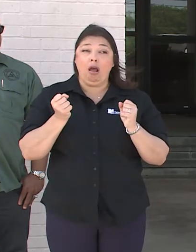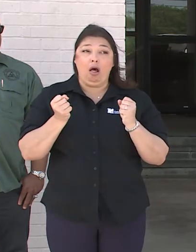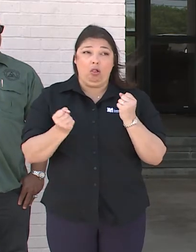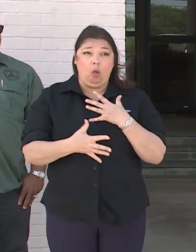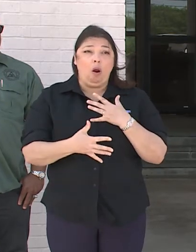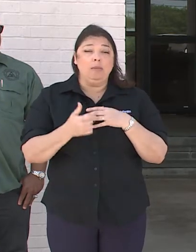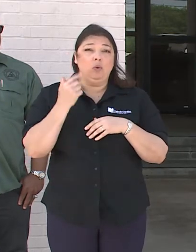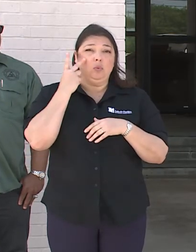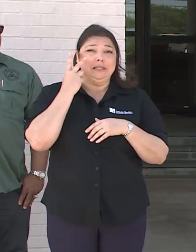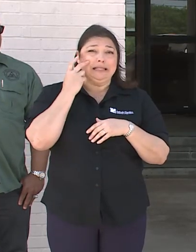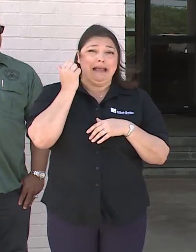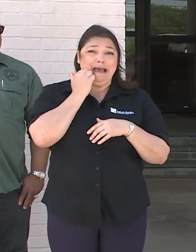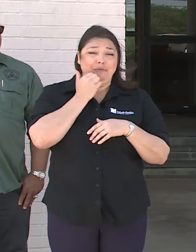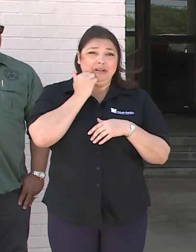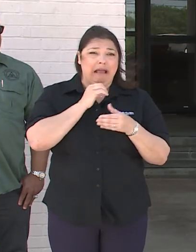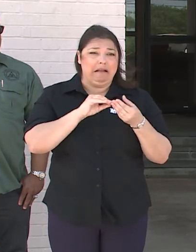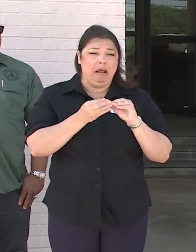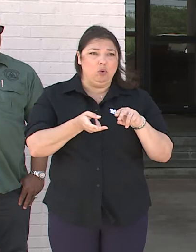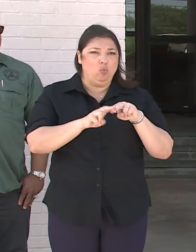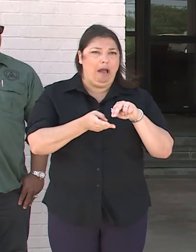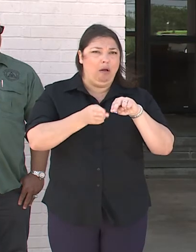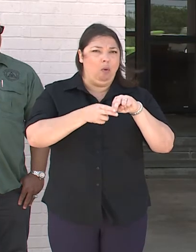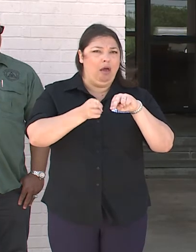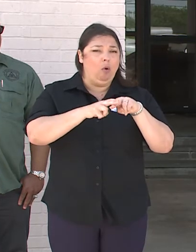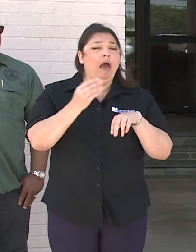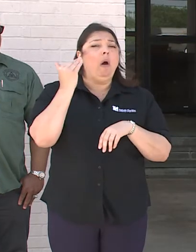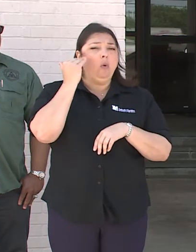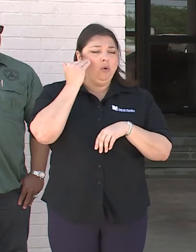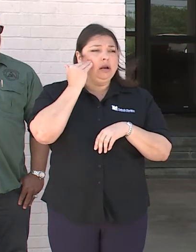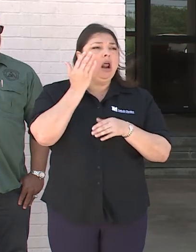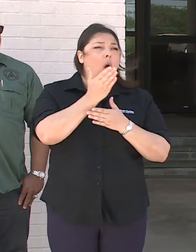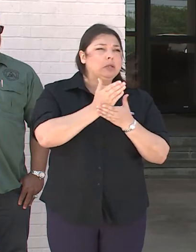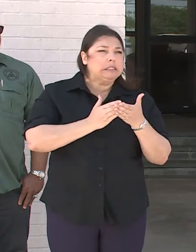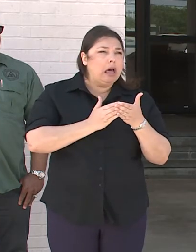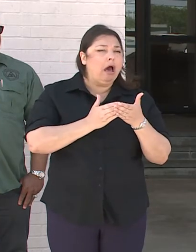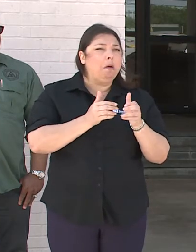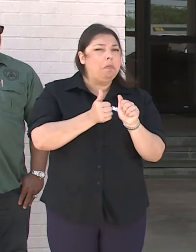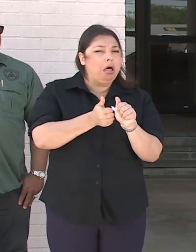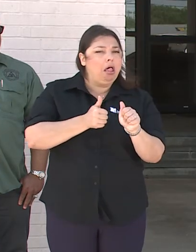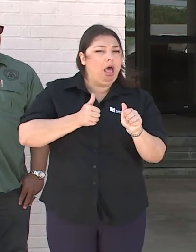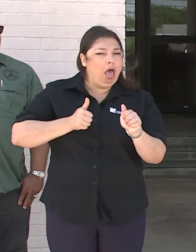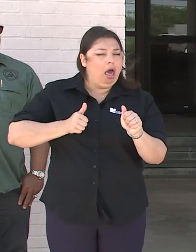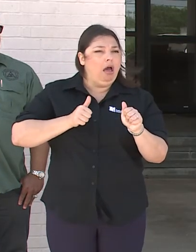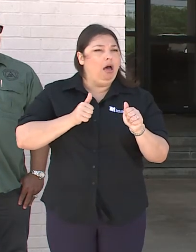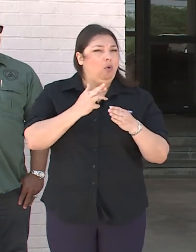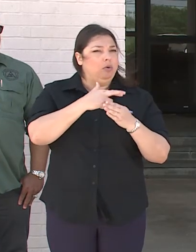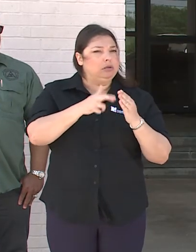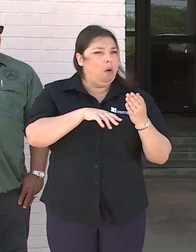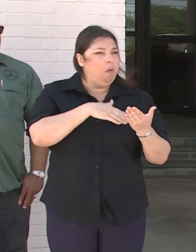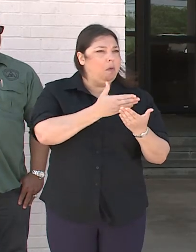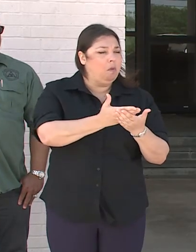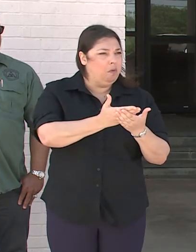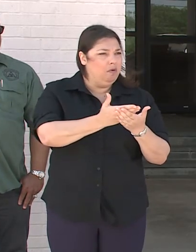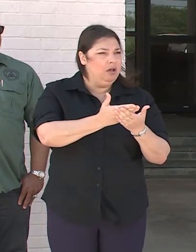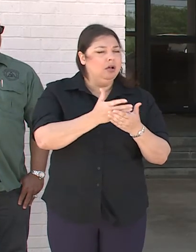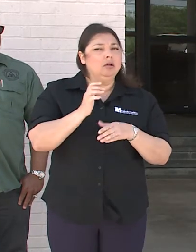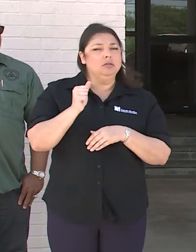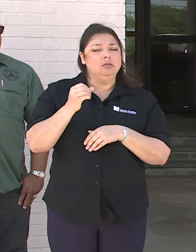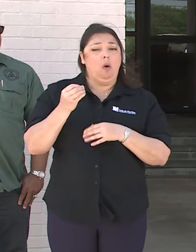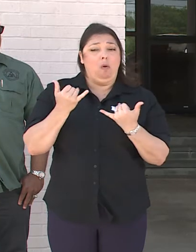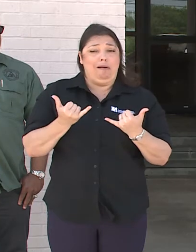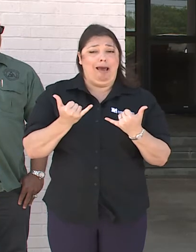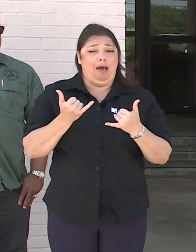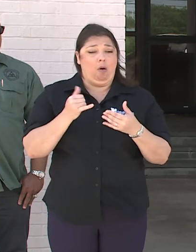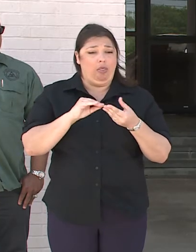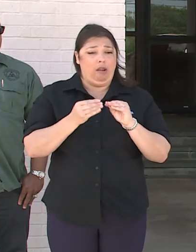see the numbers every single day to see our numbers rise. We know that there was some lag in testing results coming in and so as